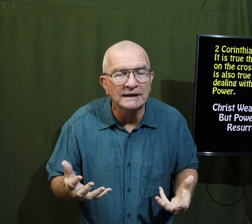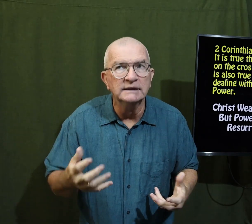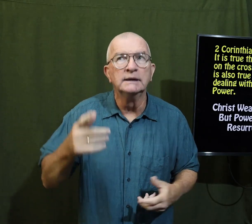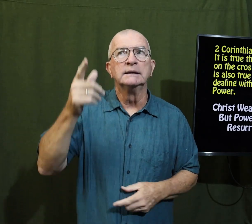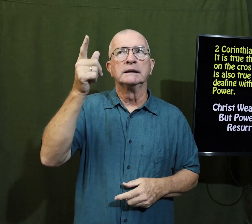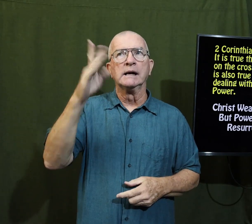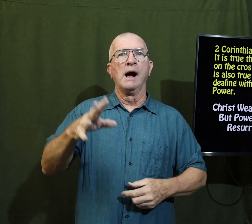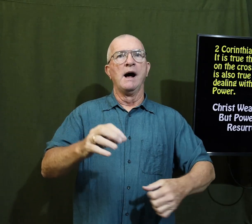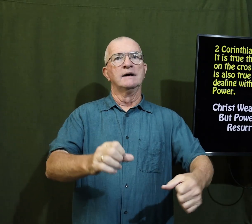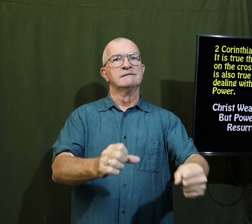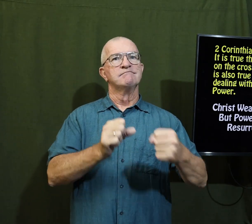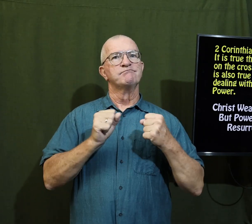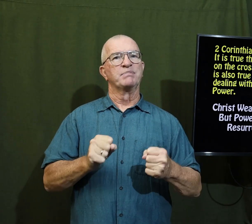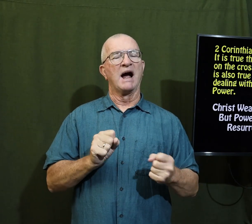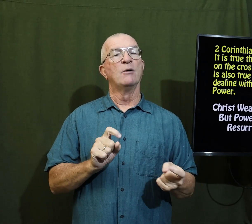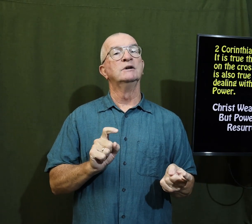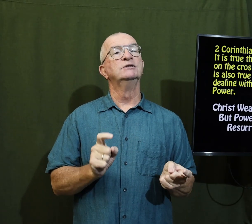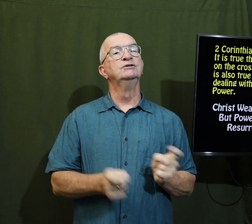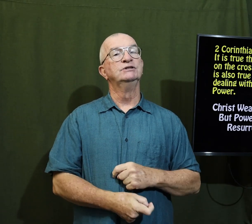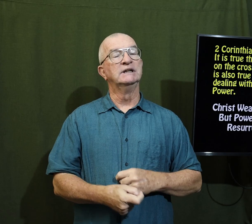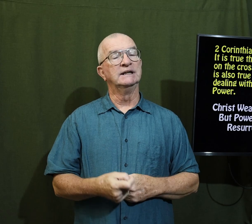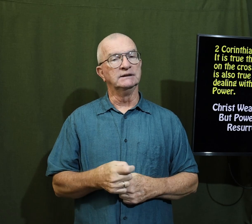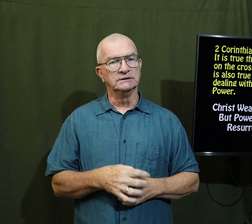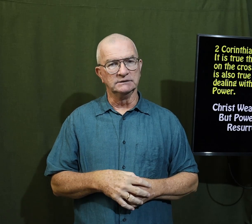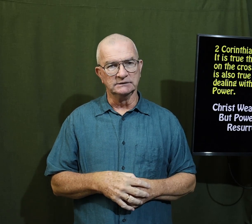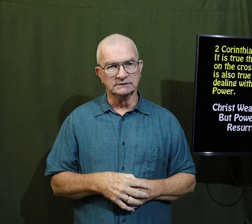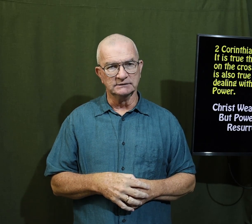only God can change our heart